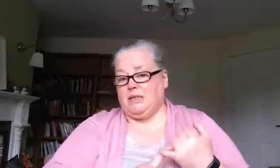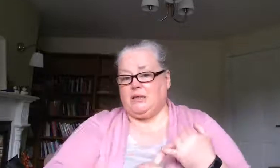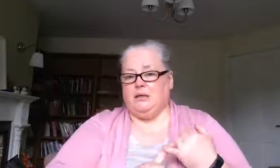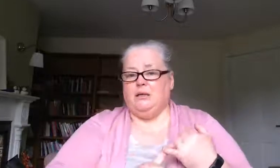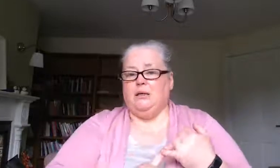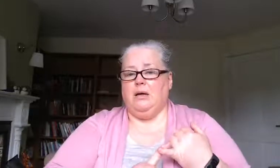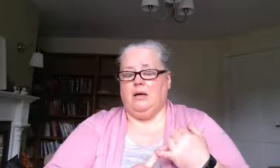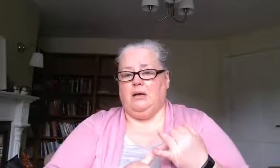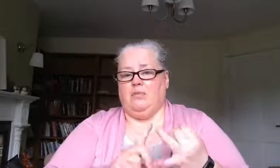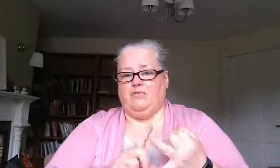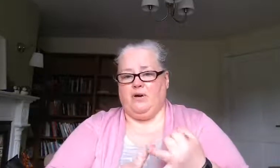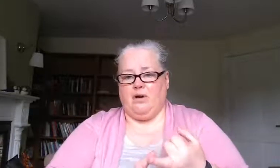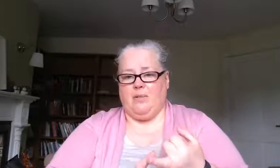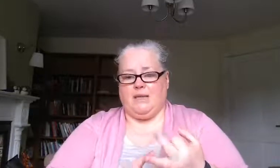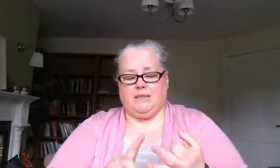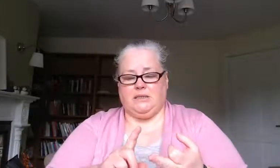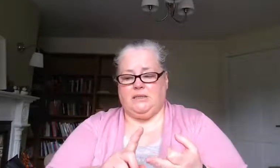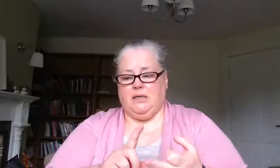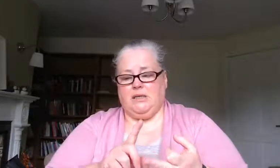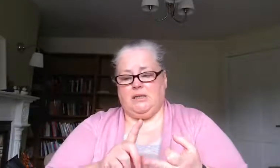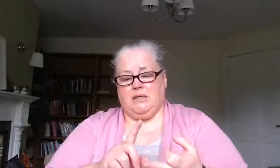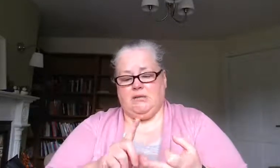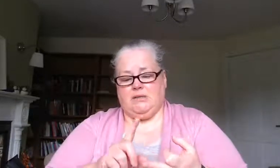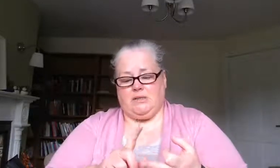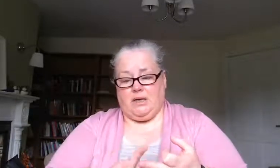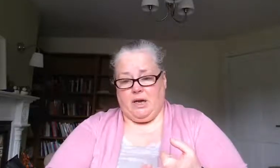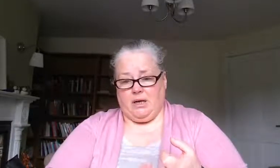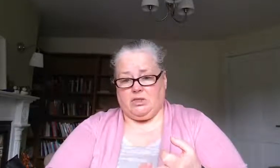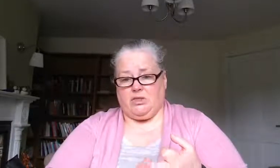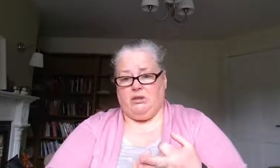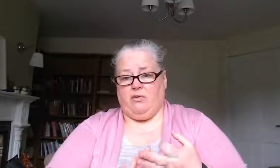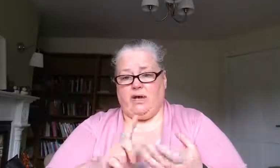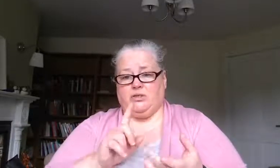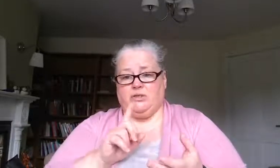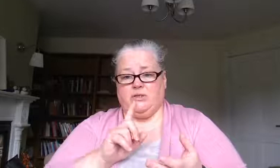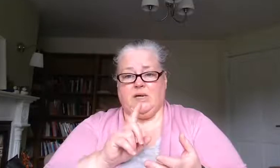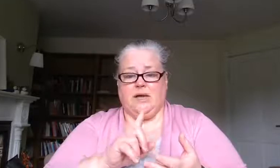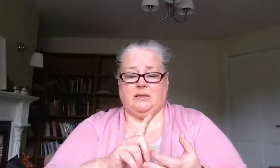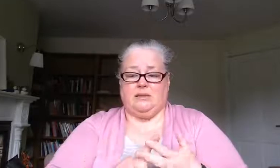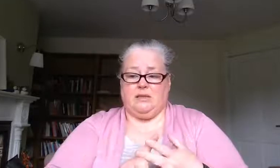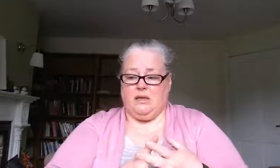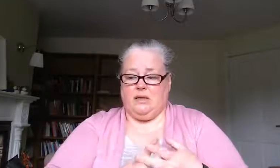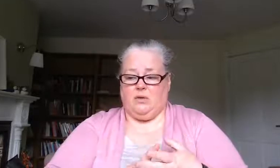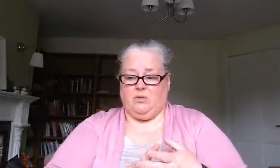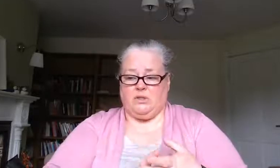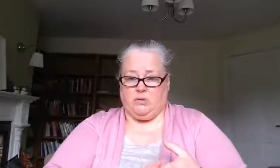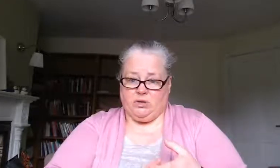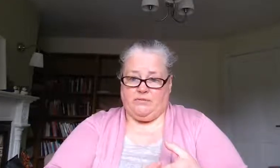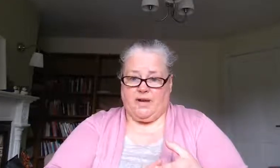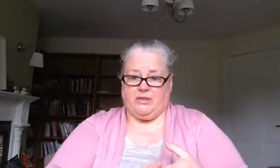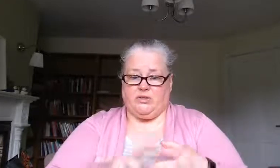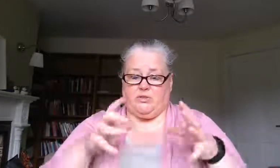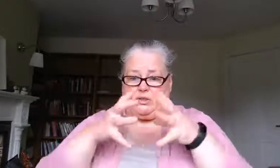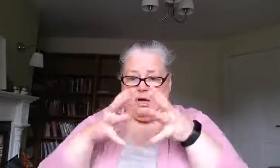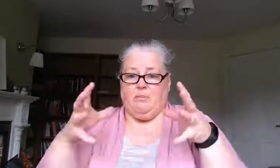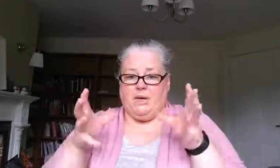um environmental psychological factors and you know social factors so it's a combination